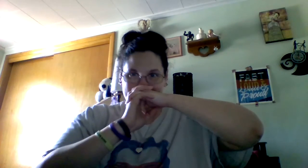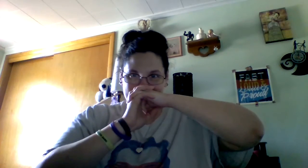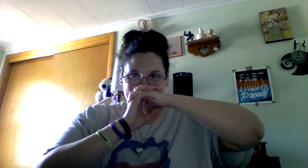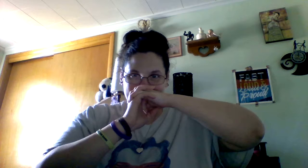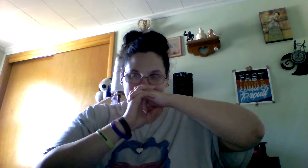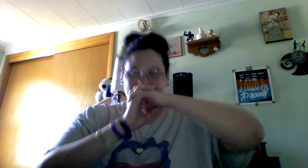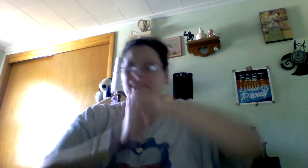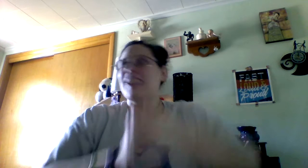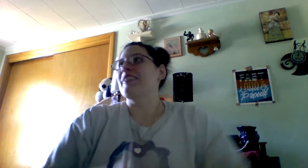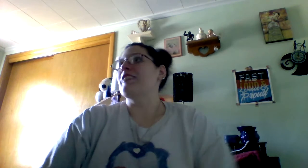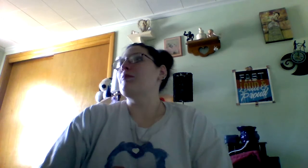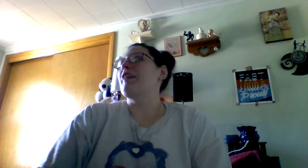Oh my god, you're gonna pause.